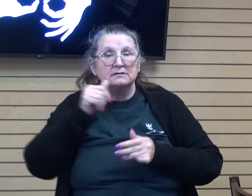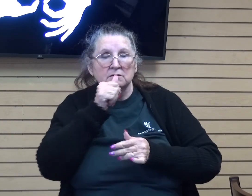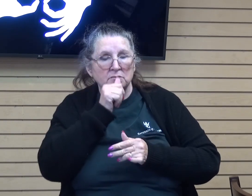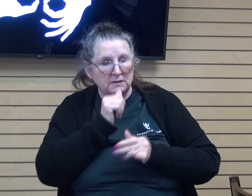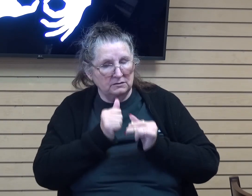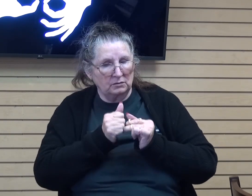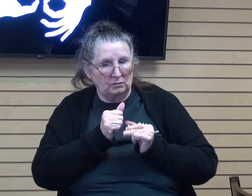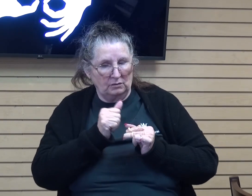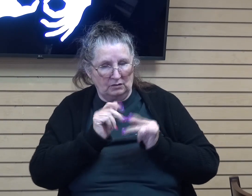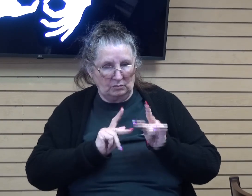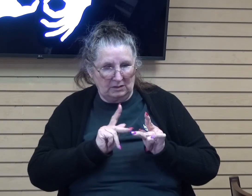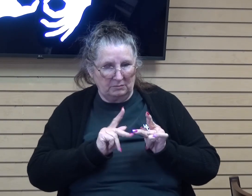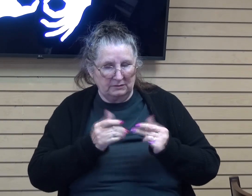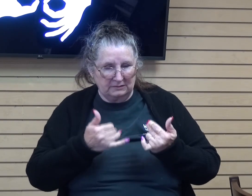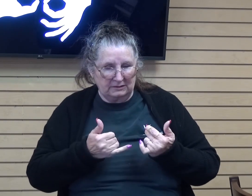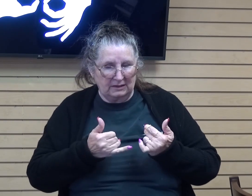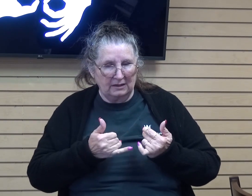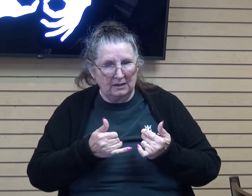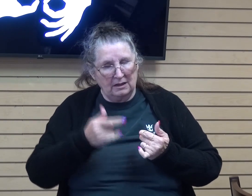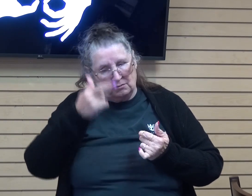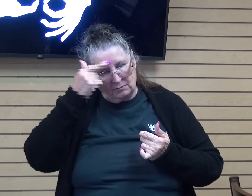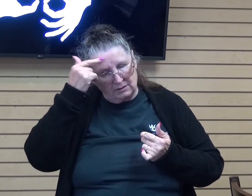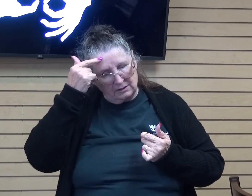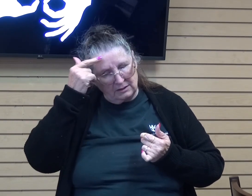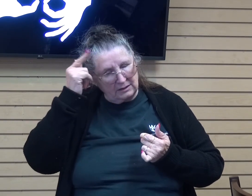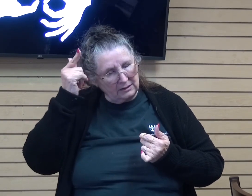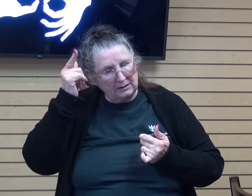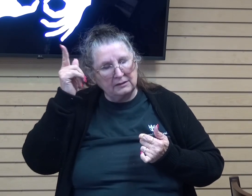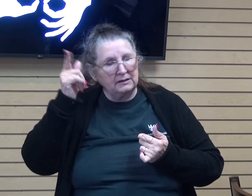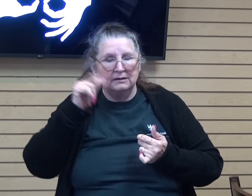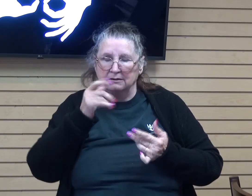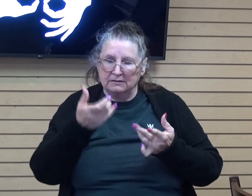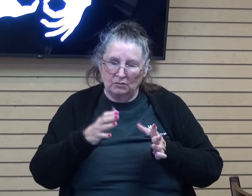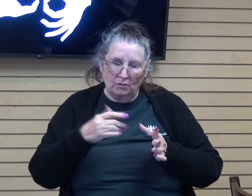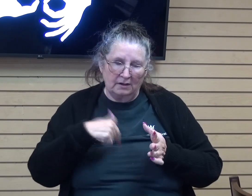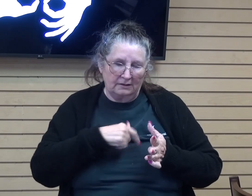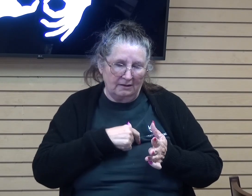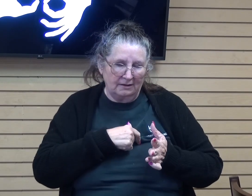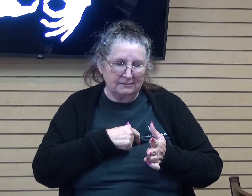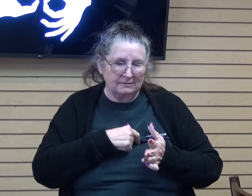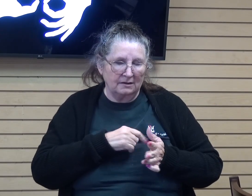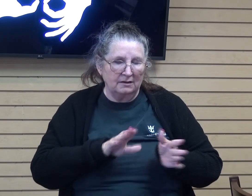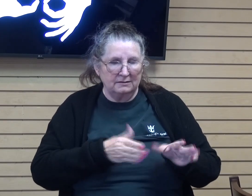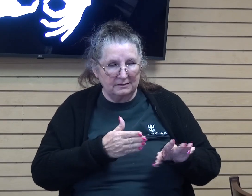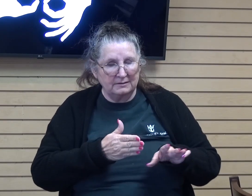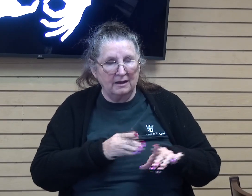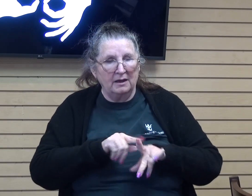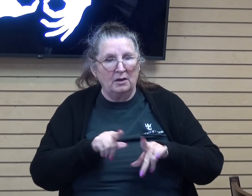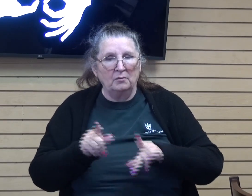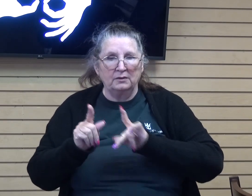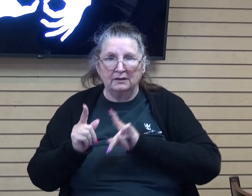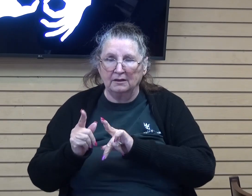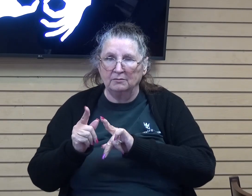man today because he does not want any of us or any to perish but to come to repentance.